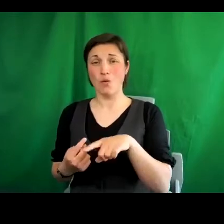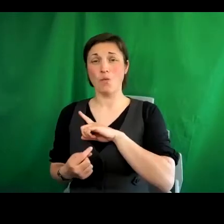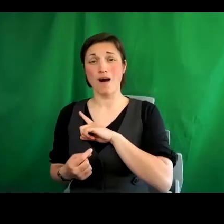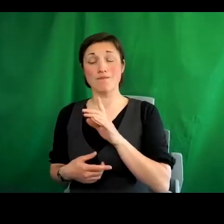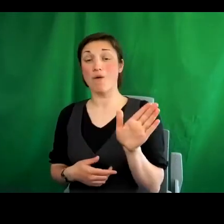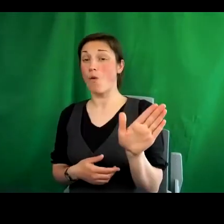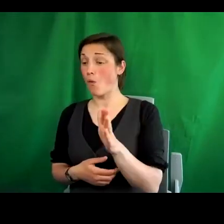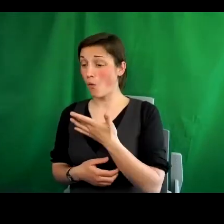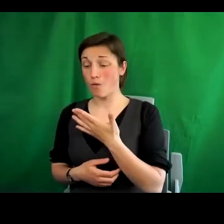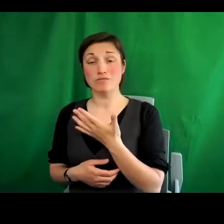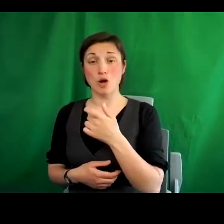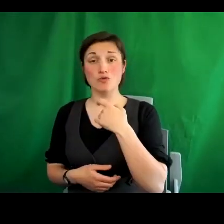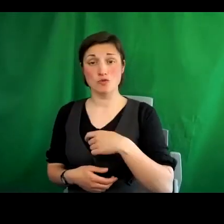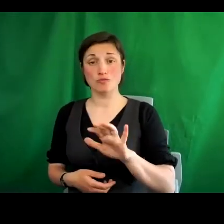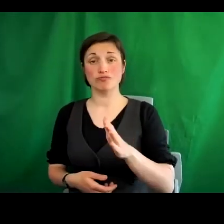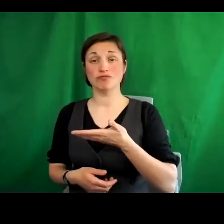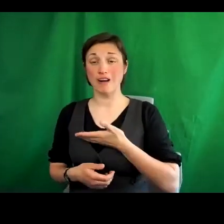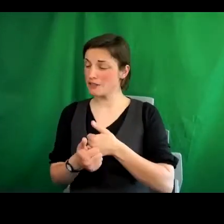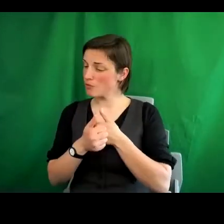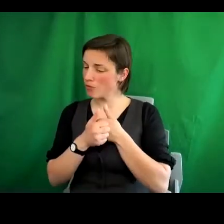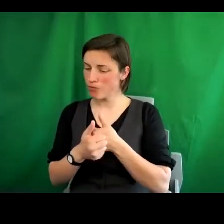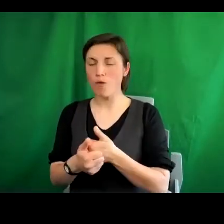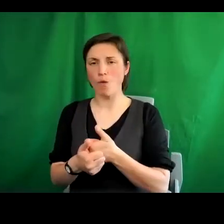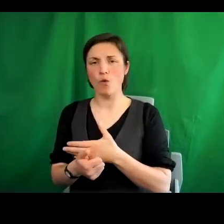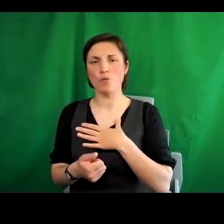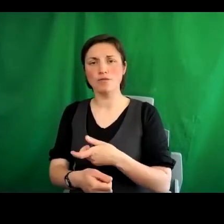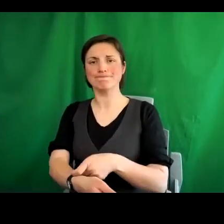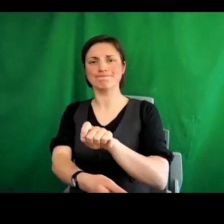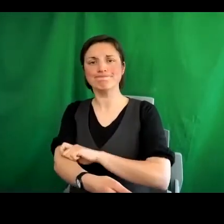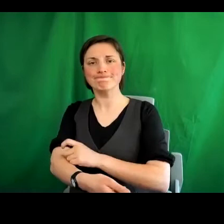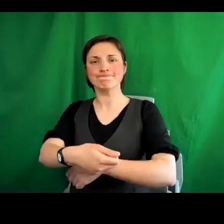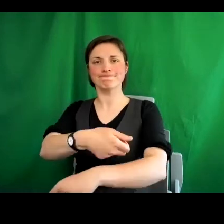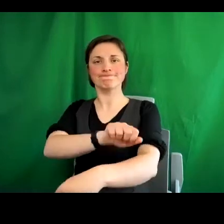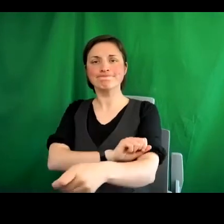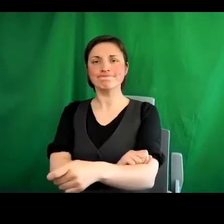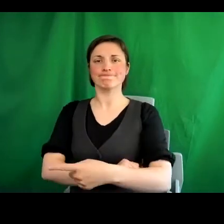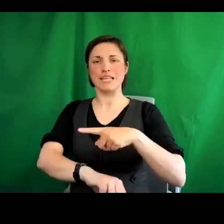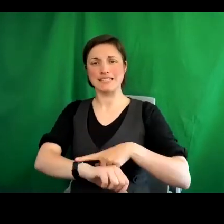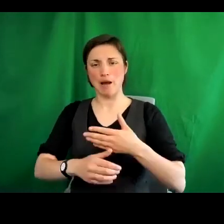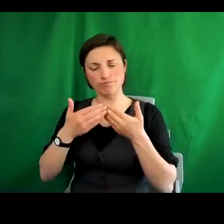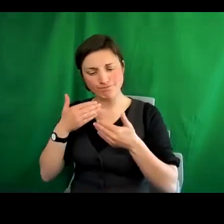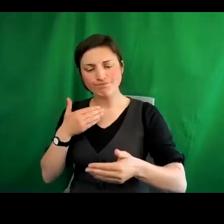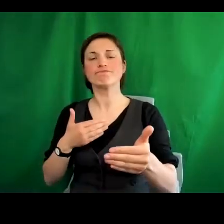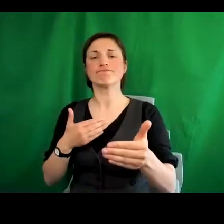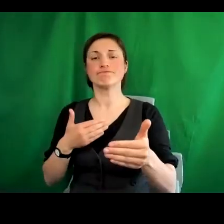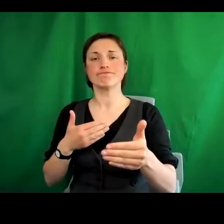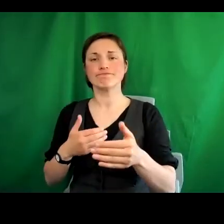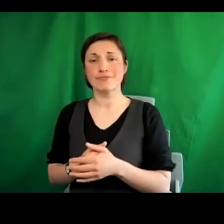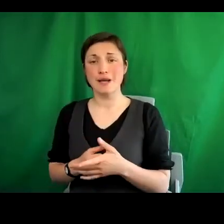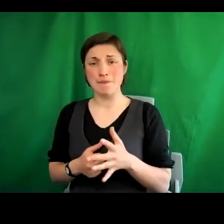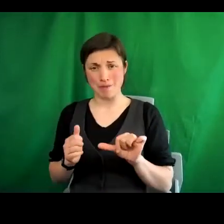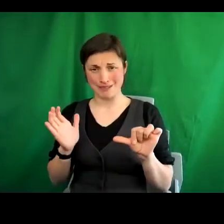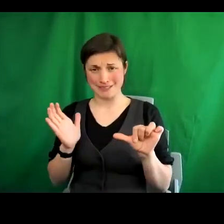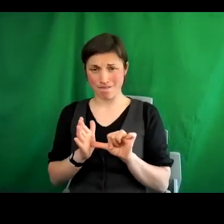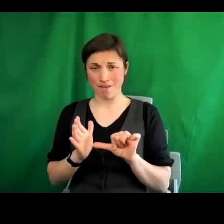get on the front foot in these times. And that may be difficult in other contexts.